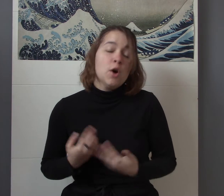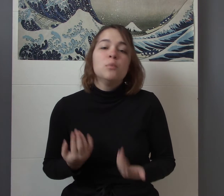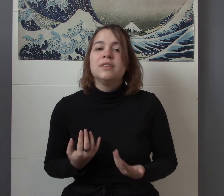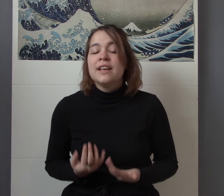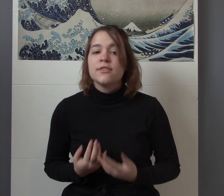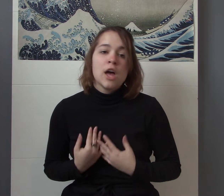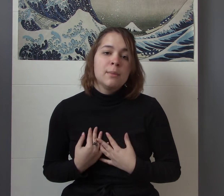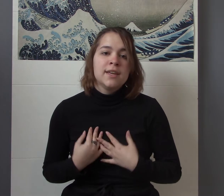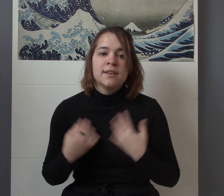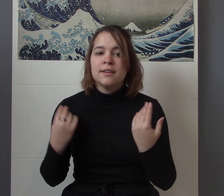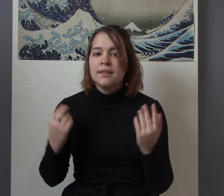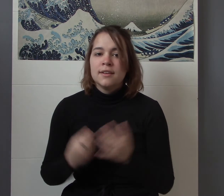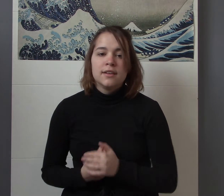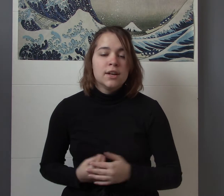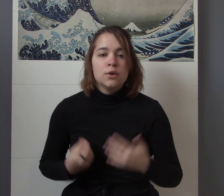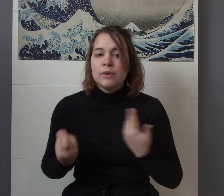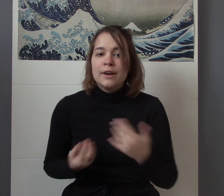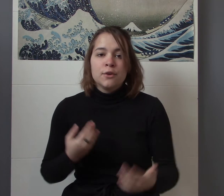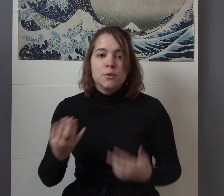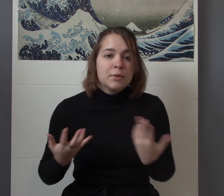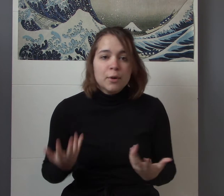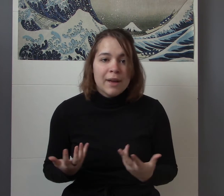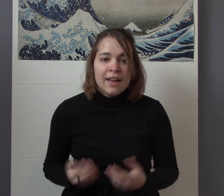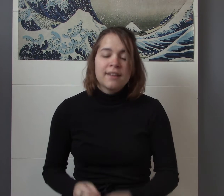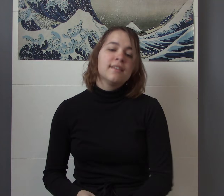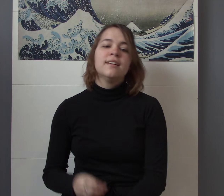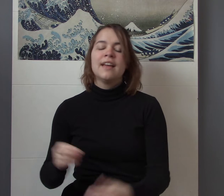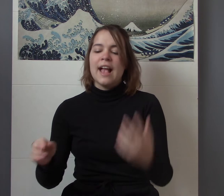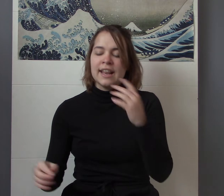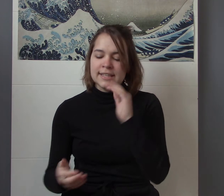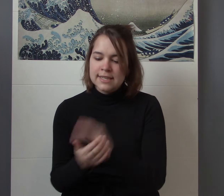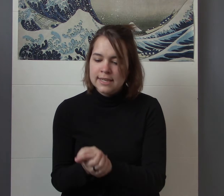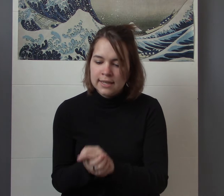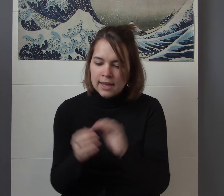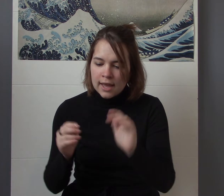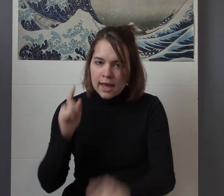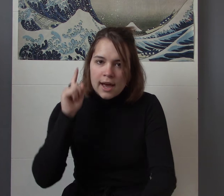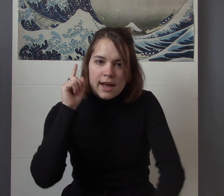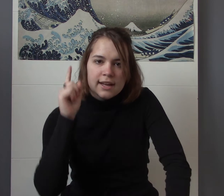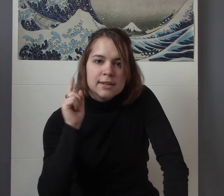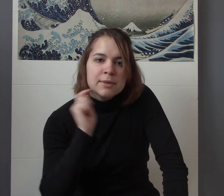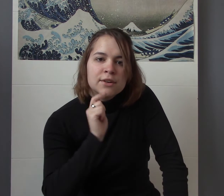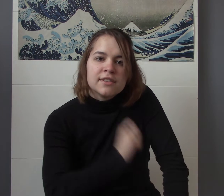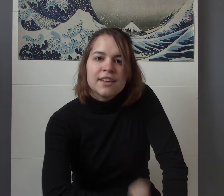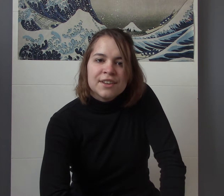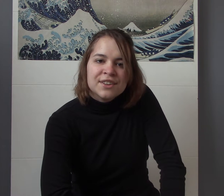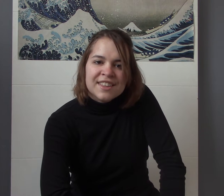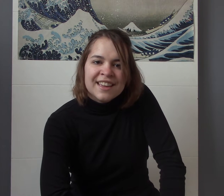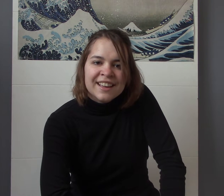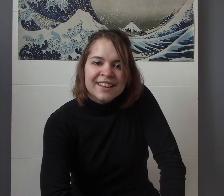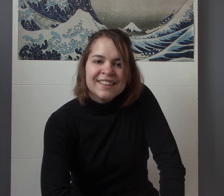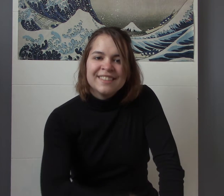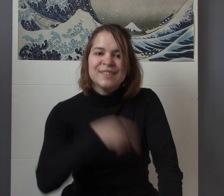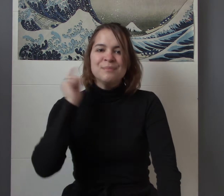oh please Tommy you know writers bring her back and I am here to tell you today that